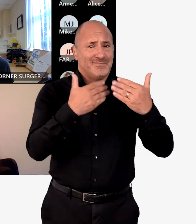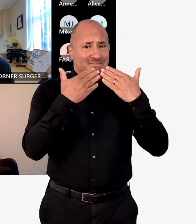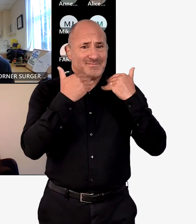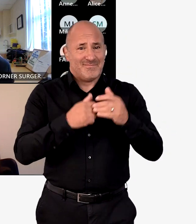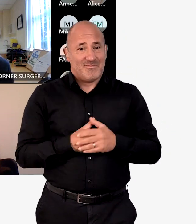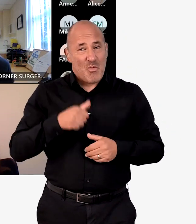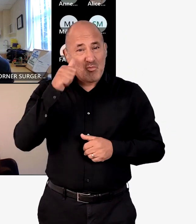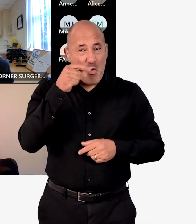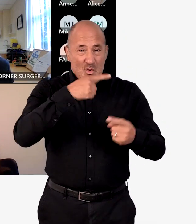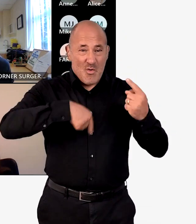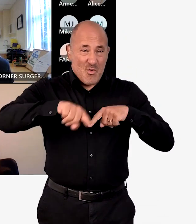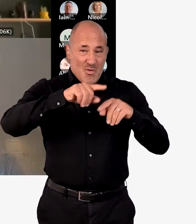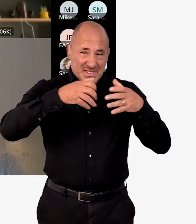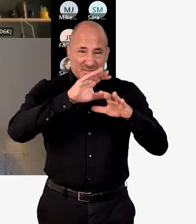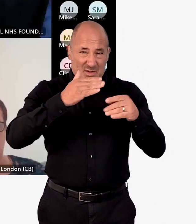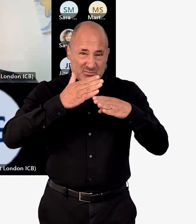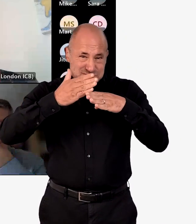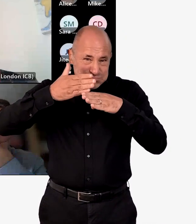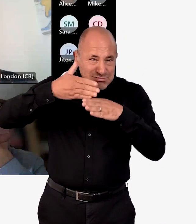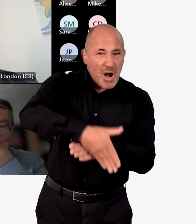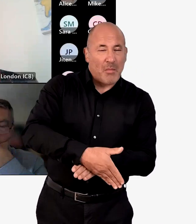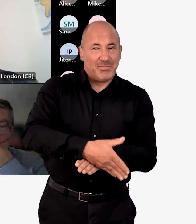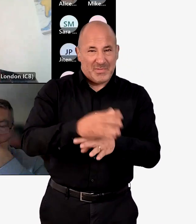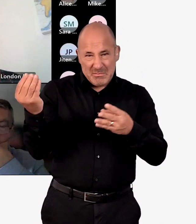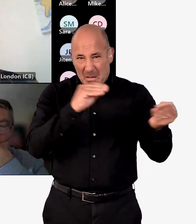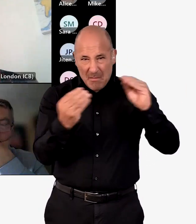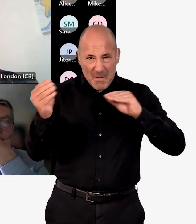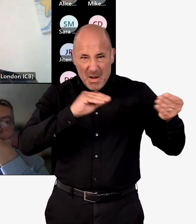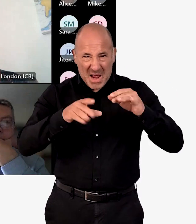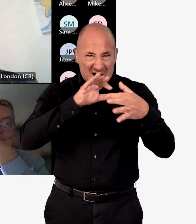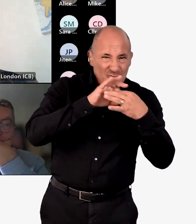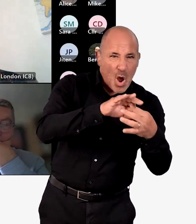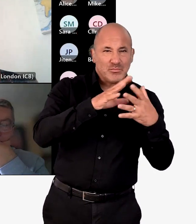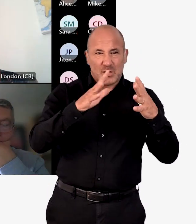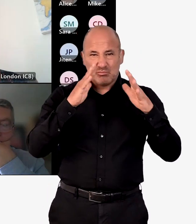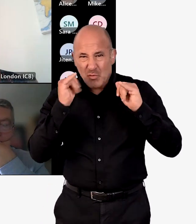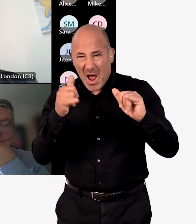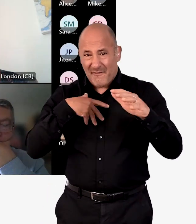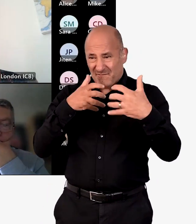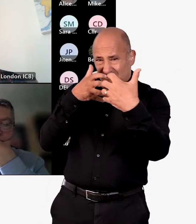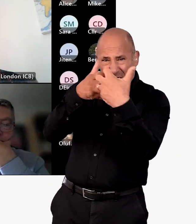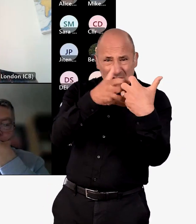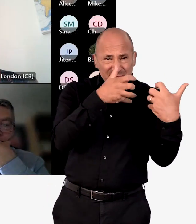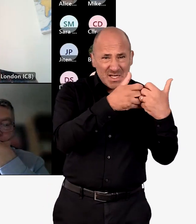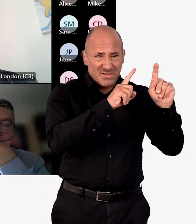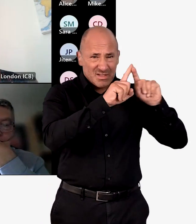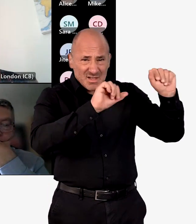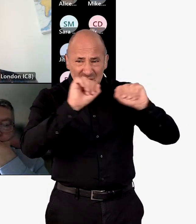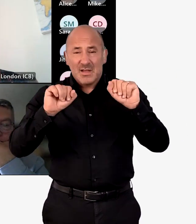Karen, thank you for that. And I know it's been an enormous amount of work for you and the team in terms of pulling this together, undertaking the engagement